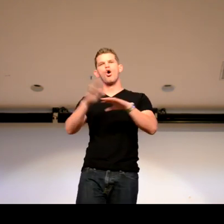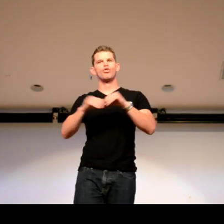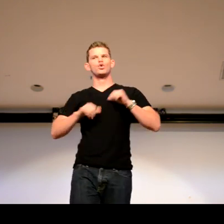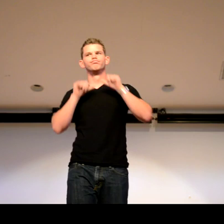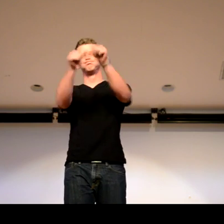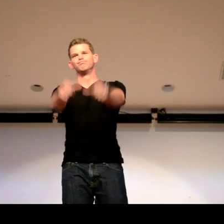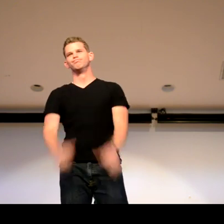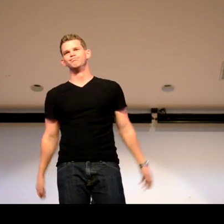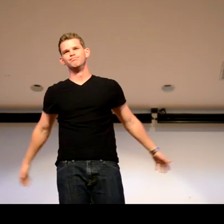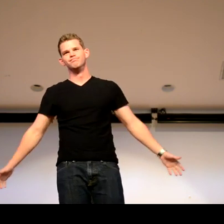That means I'll stay on the show.